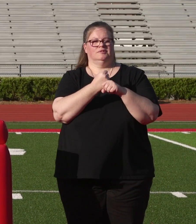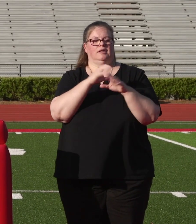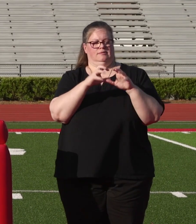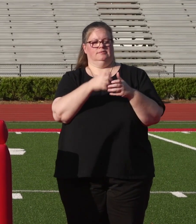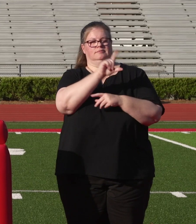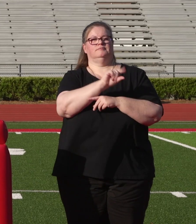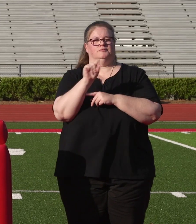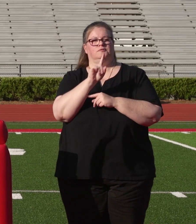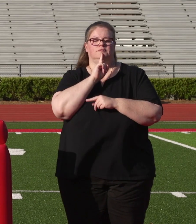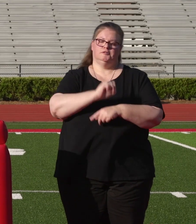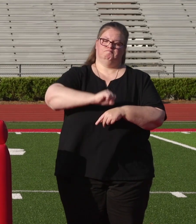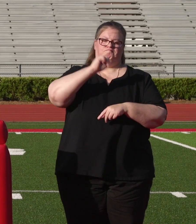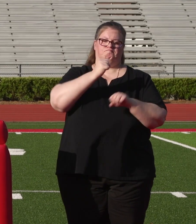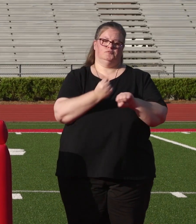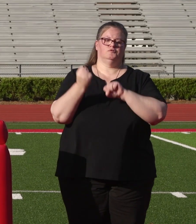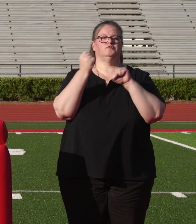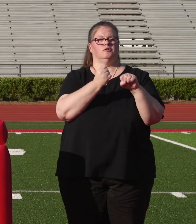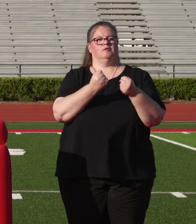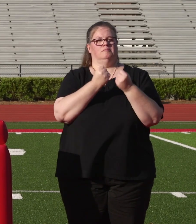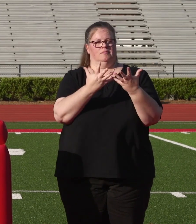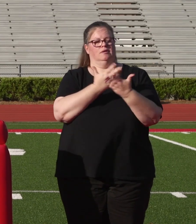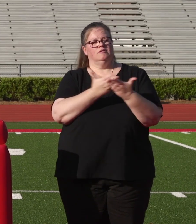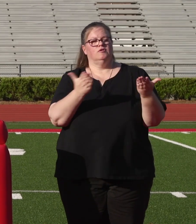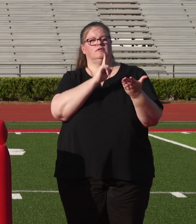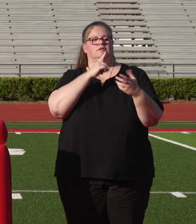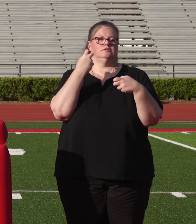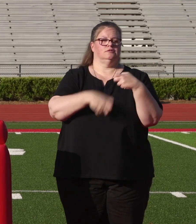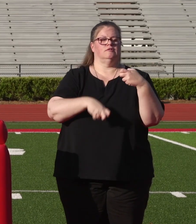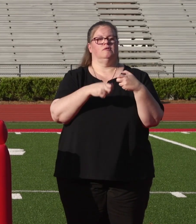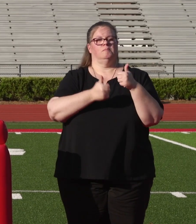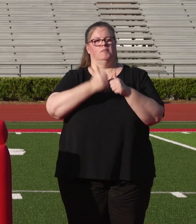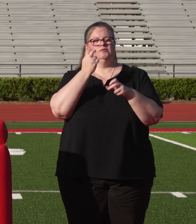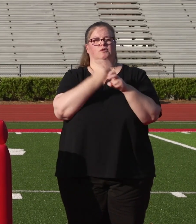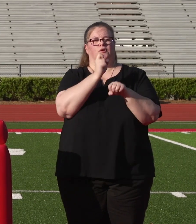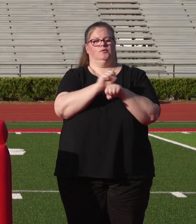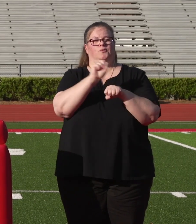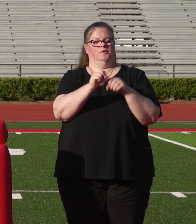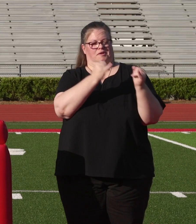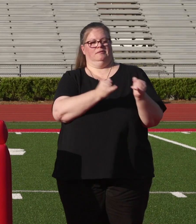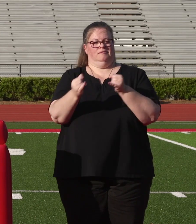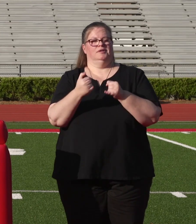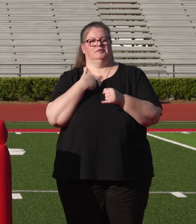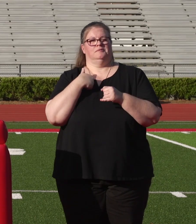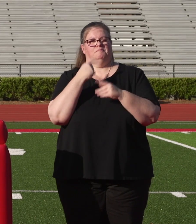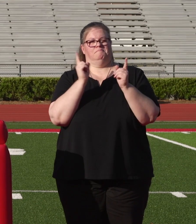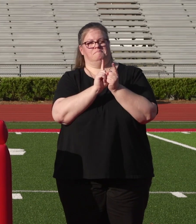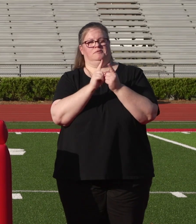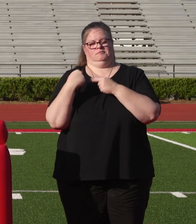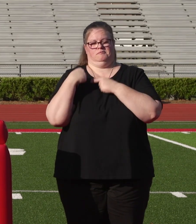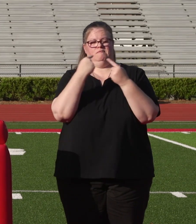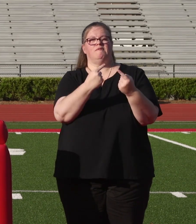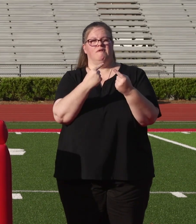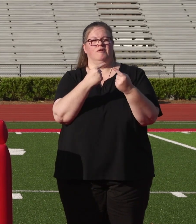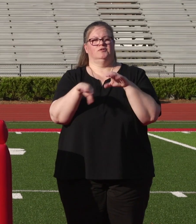been resilient. You, all of you, are some of the toughest and most hardworking individuals I've ever met. Whether it